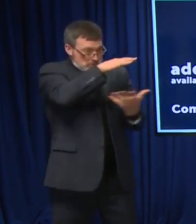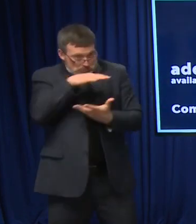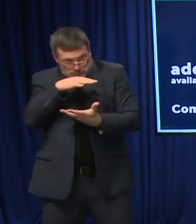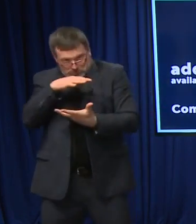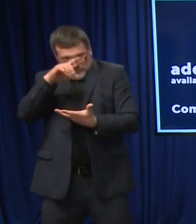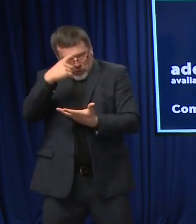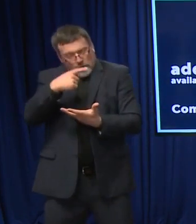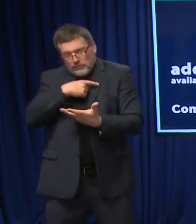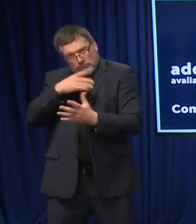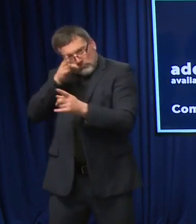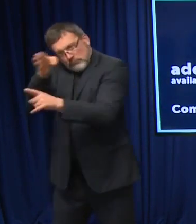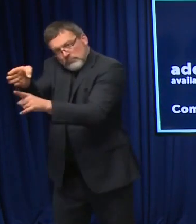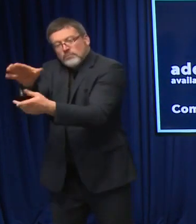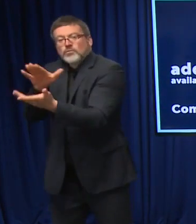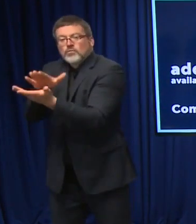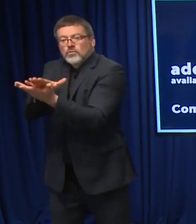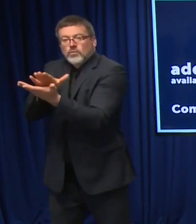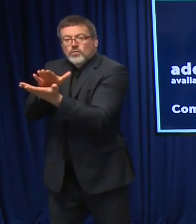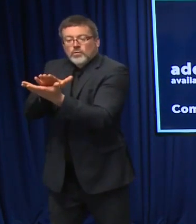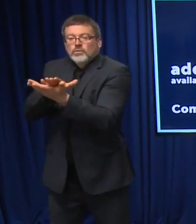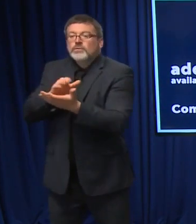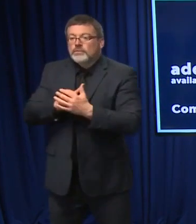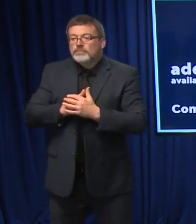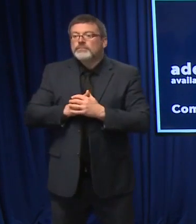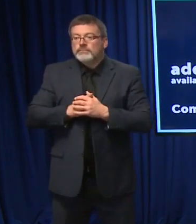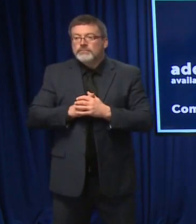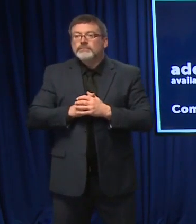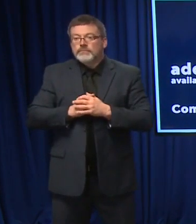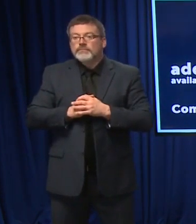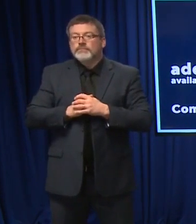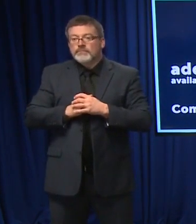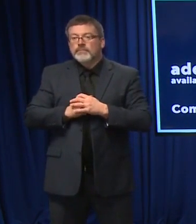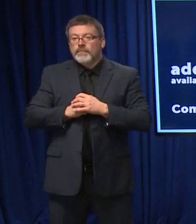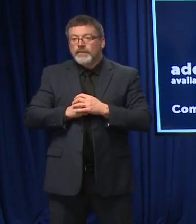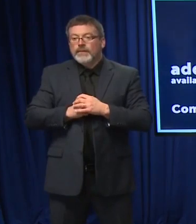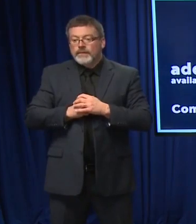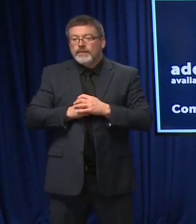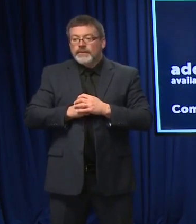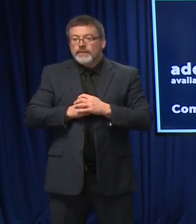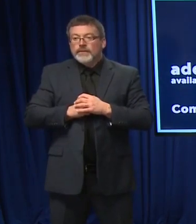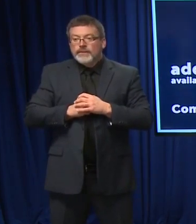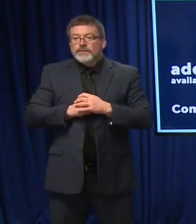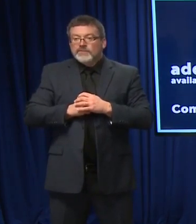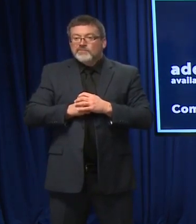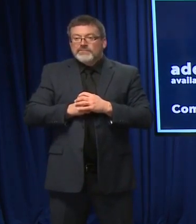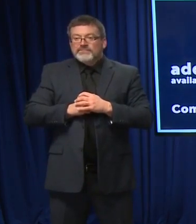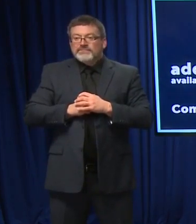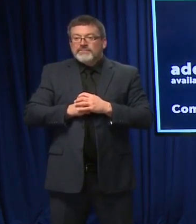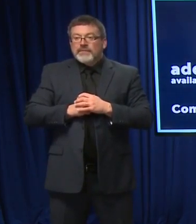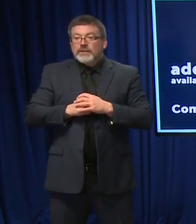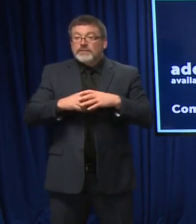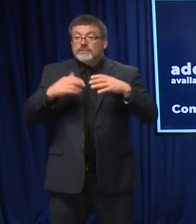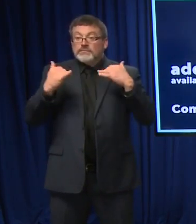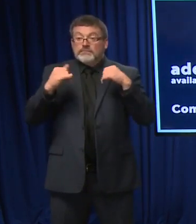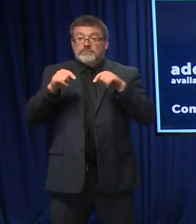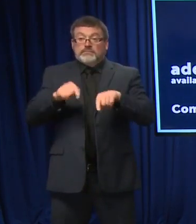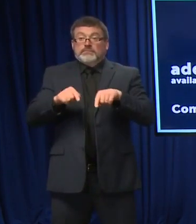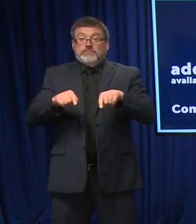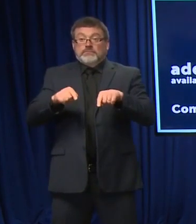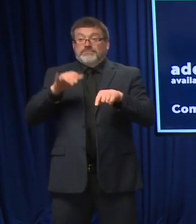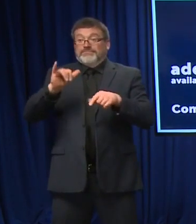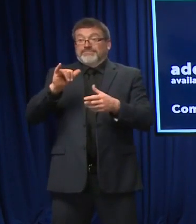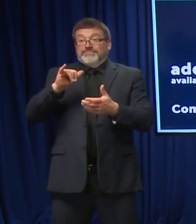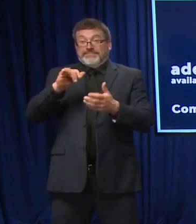given the very high demand for children and testing across the state. Those test kits are going to also go out to other community